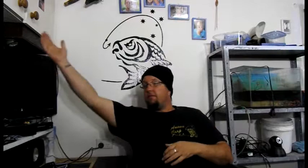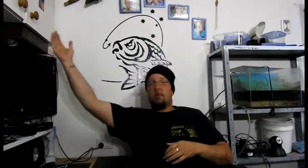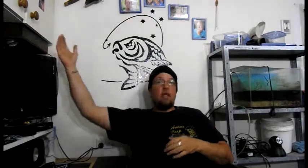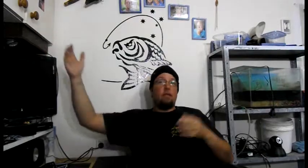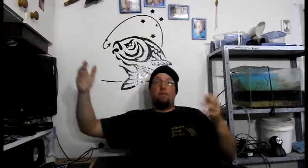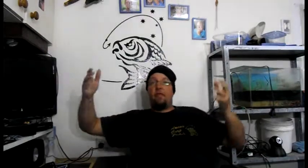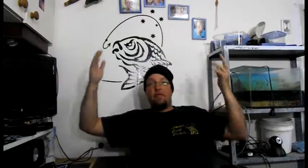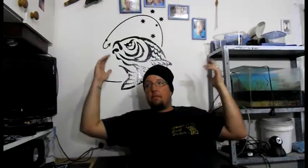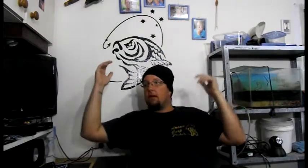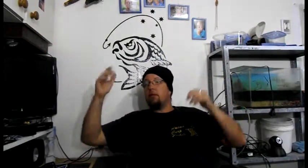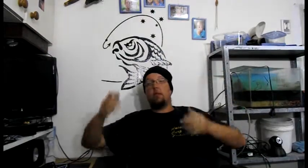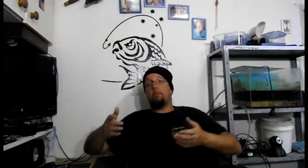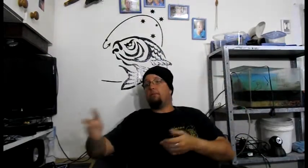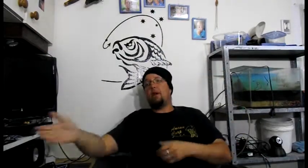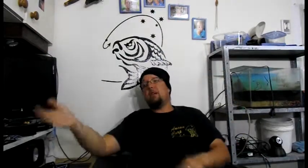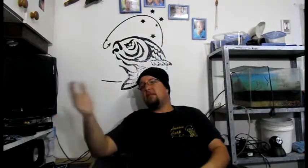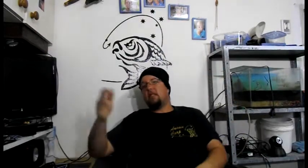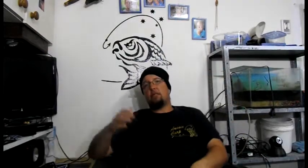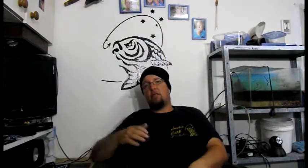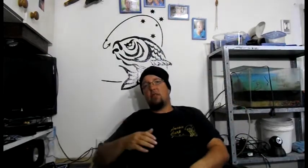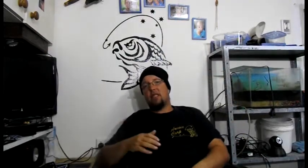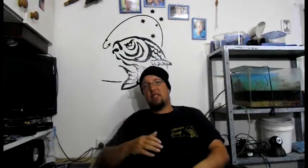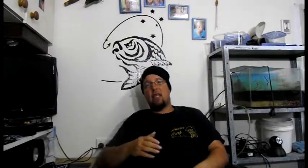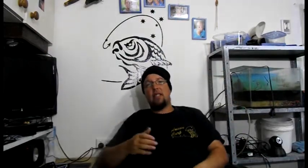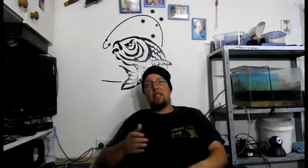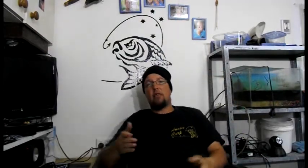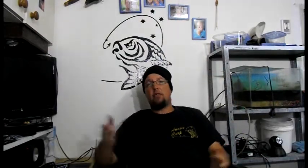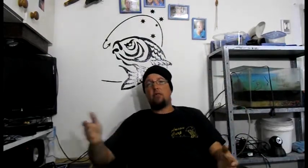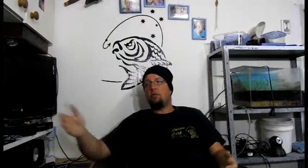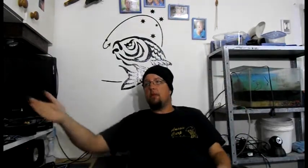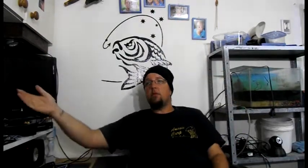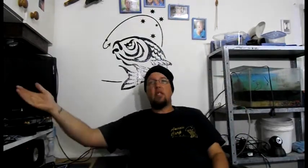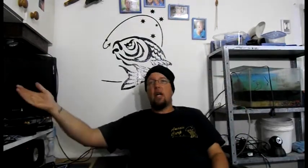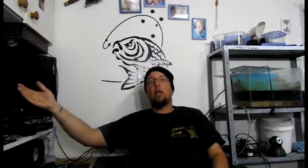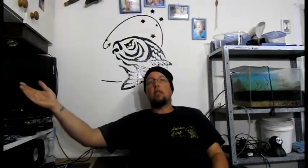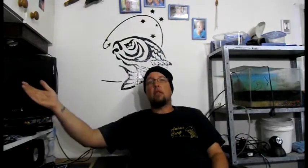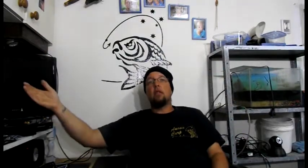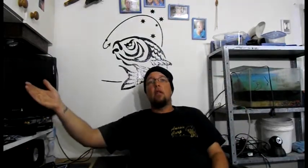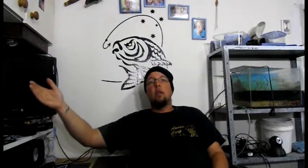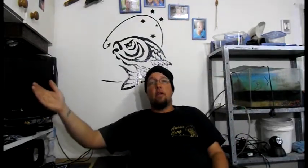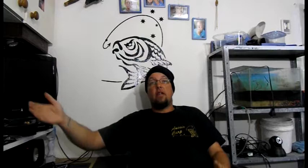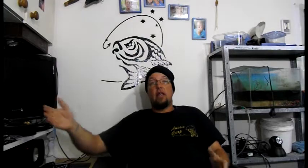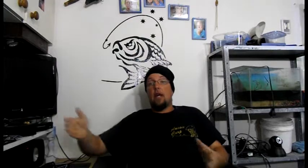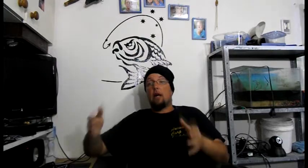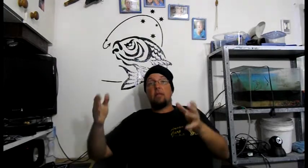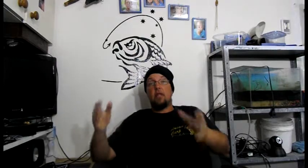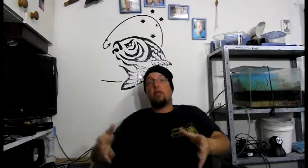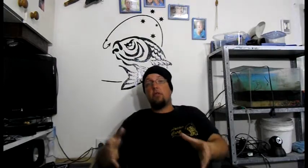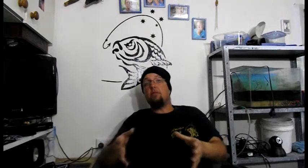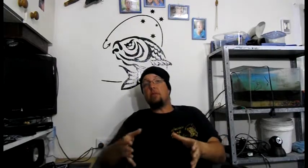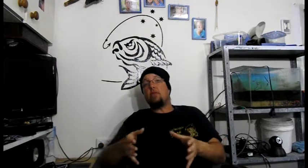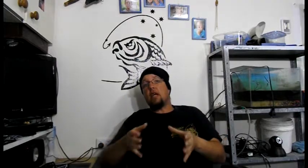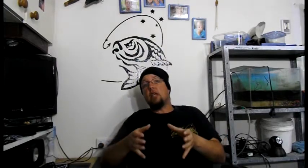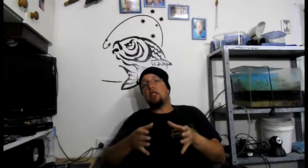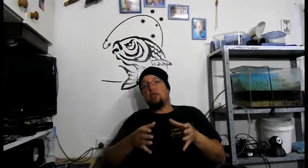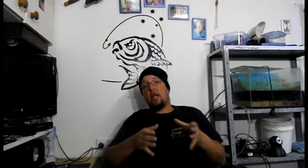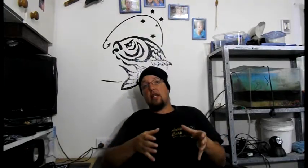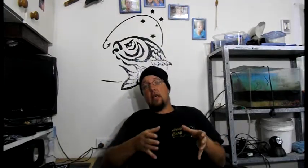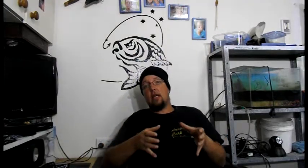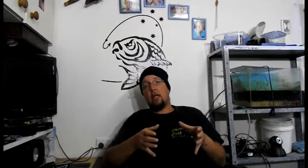say 50 million, Barnaby's trying to say there's going to be two million tons of dead carp. So that two million tons of dead carp,